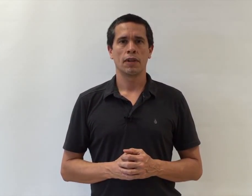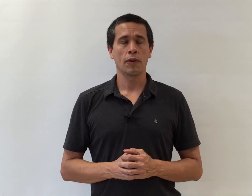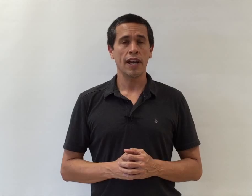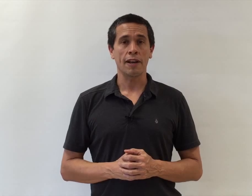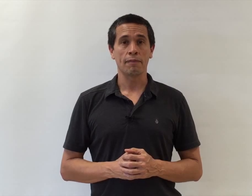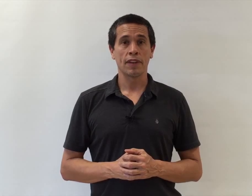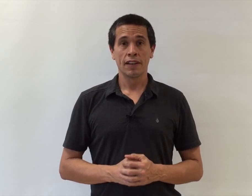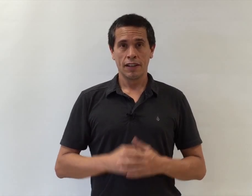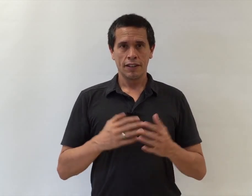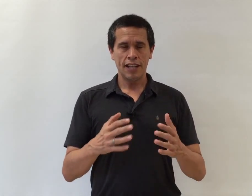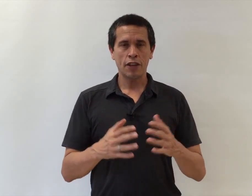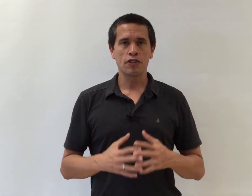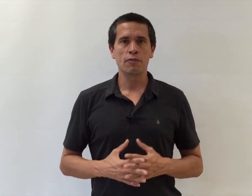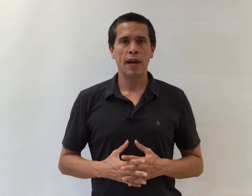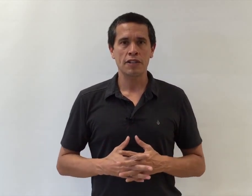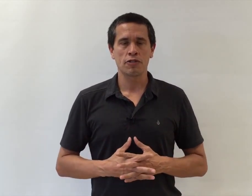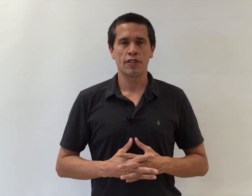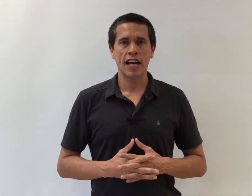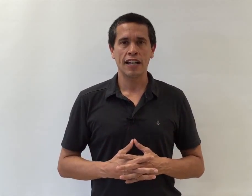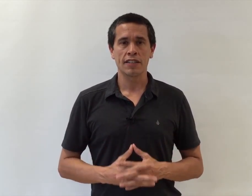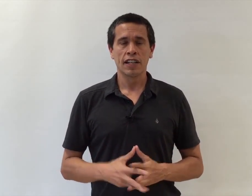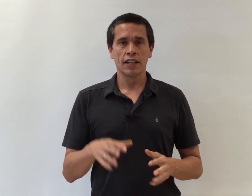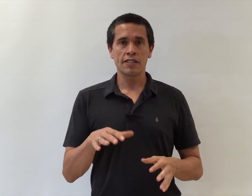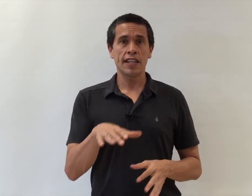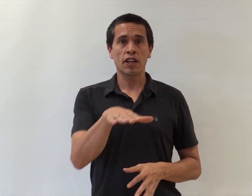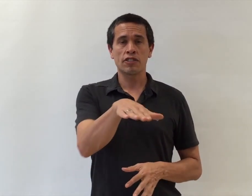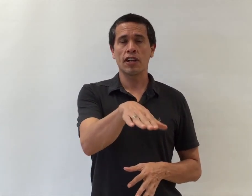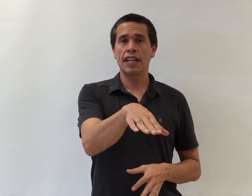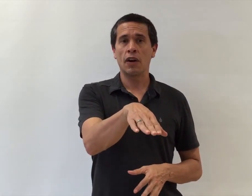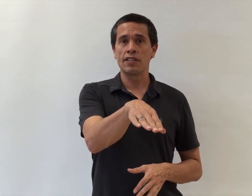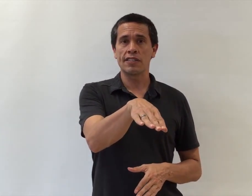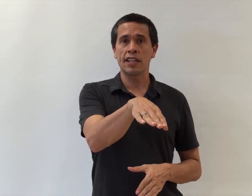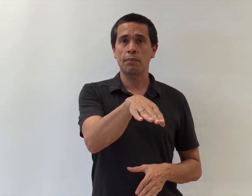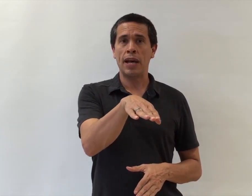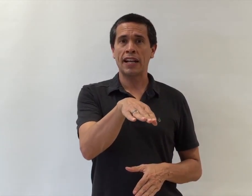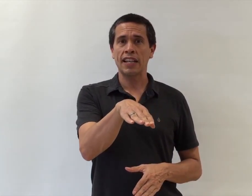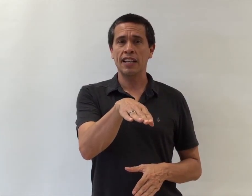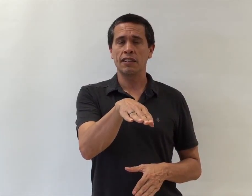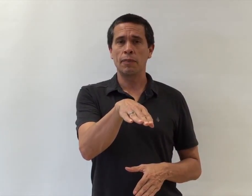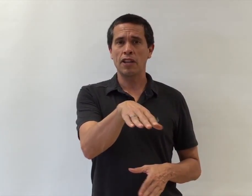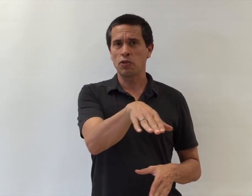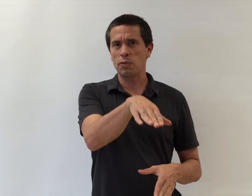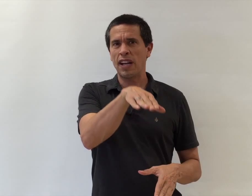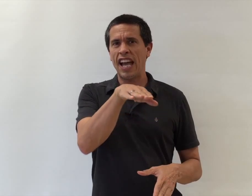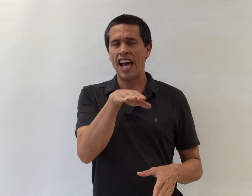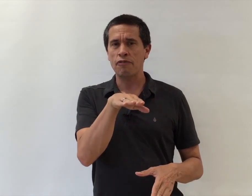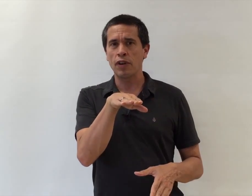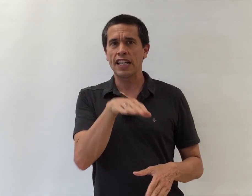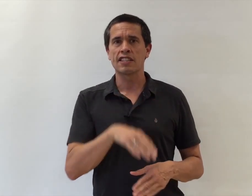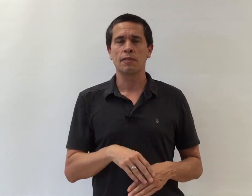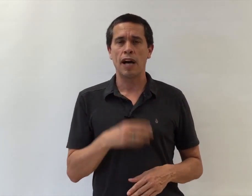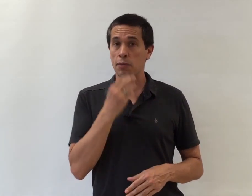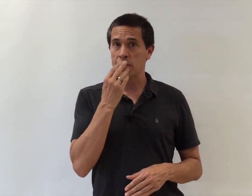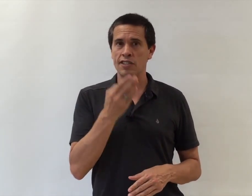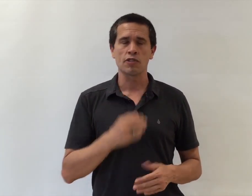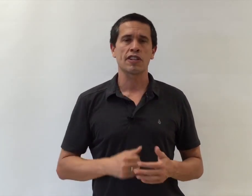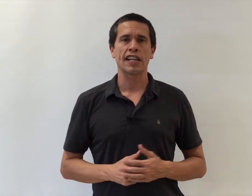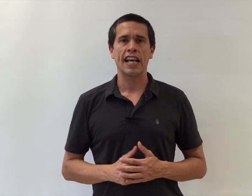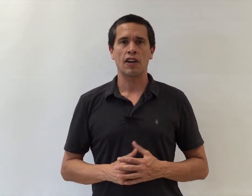Okay. Now that you've mastered that, let's take our tongue now and stick it back in the mouth. So it's about halfway into the mouth, but still sticking out